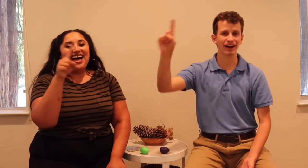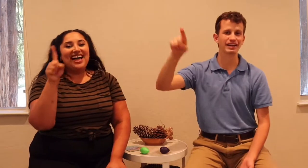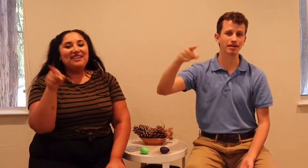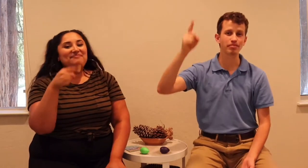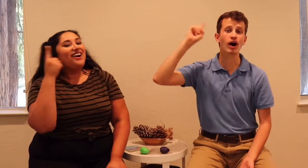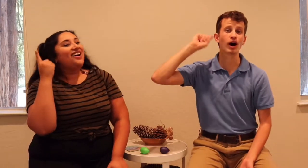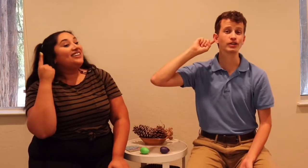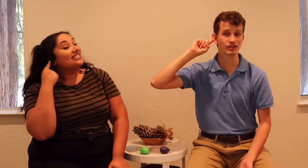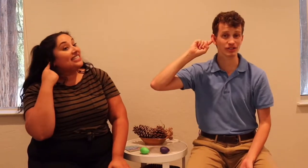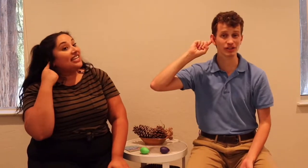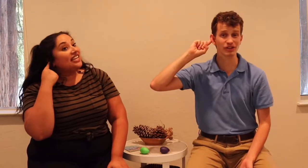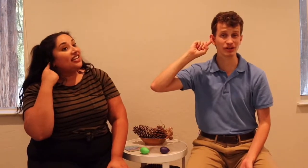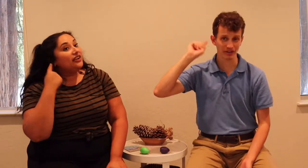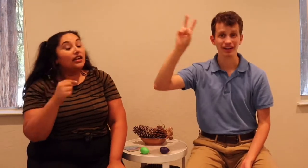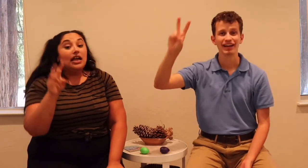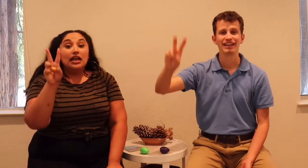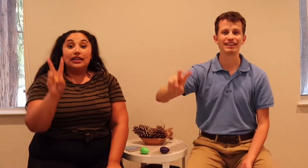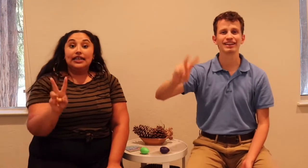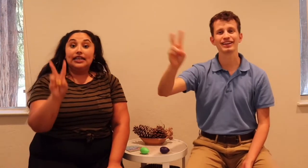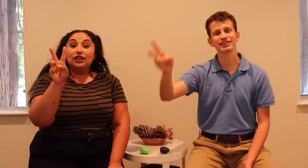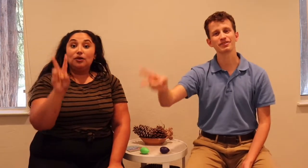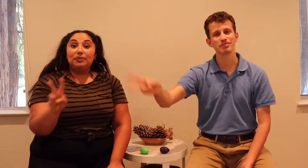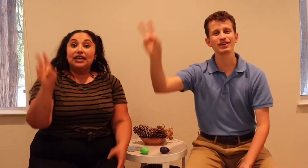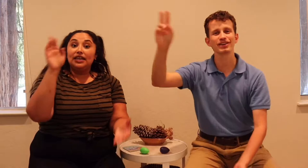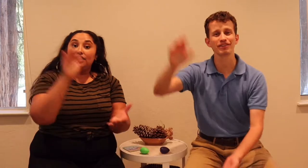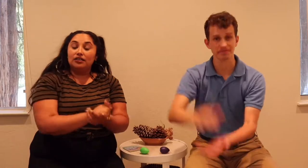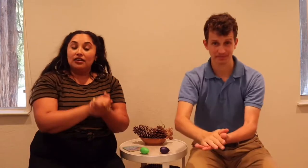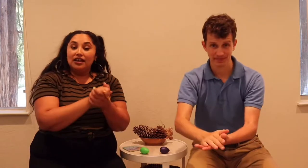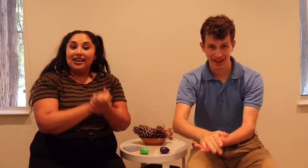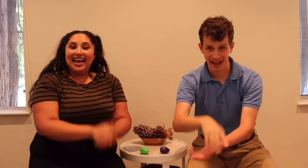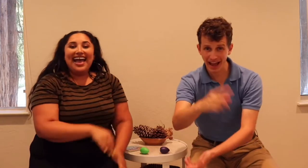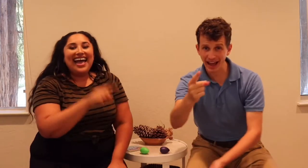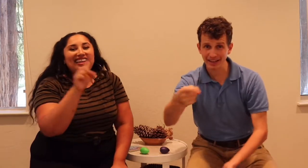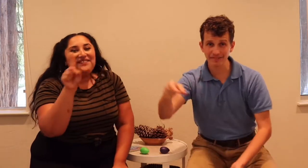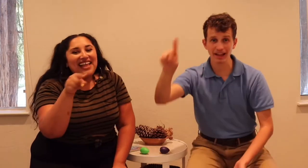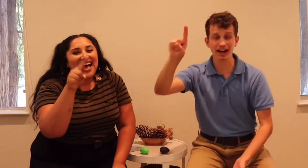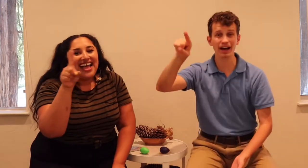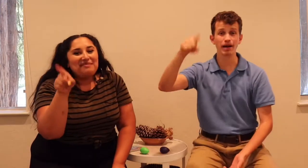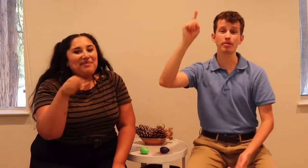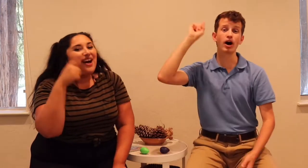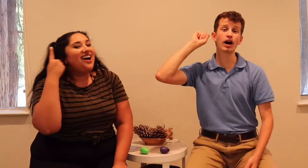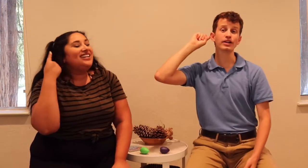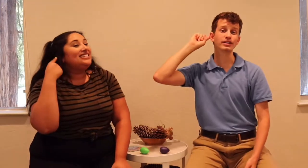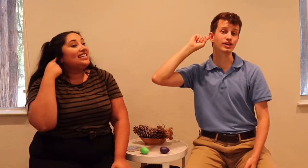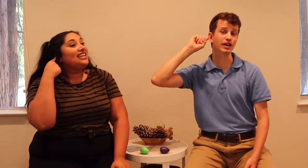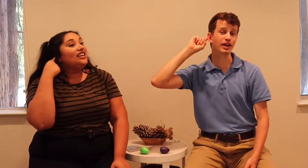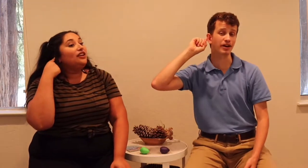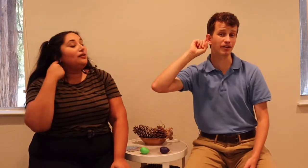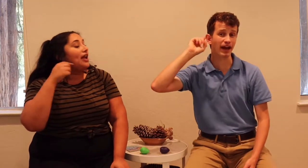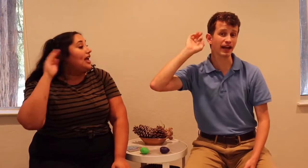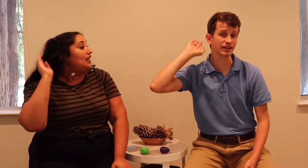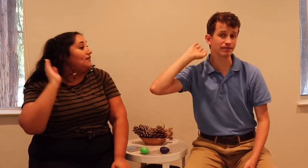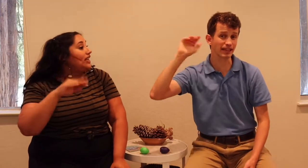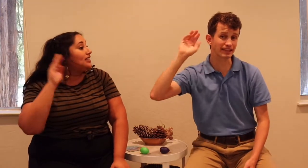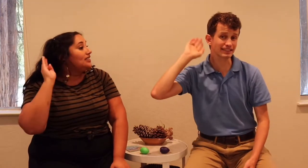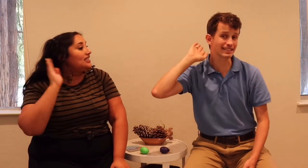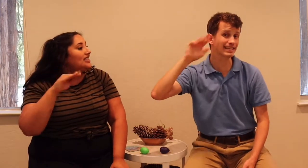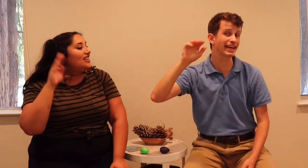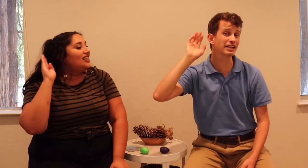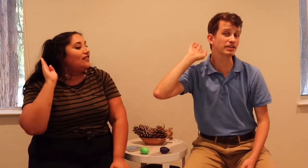upon his ear. Little Peter had a fly upon his ear. And he flicked it till it